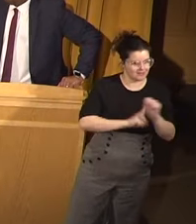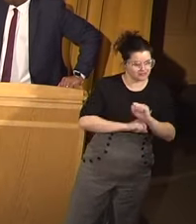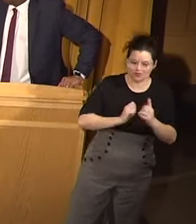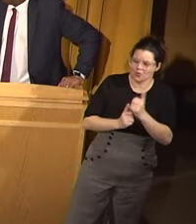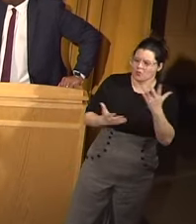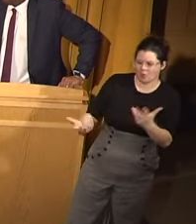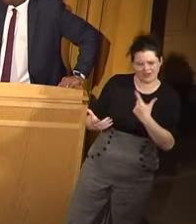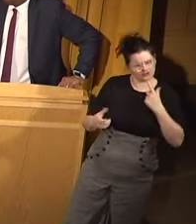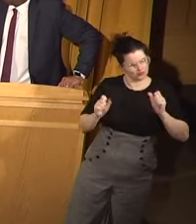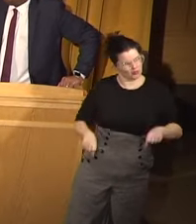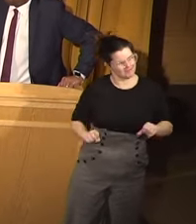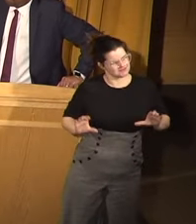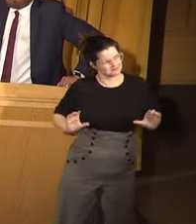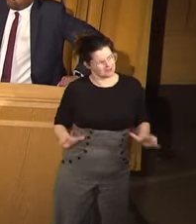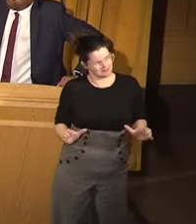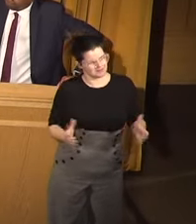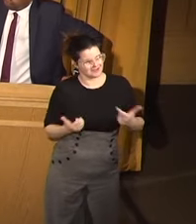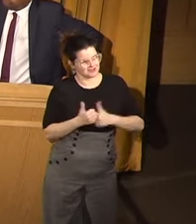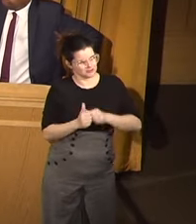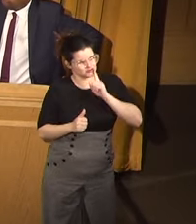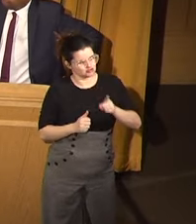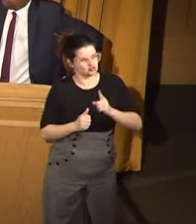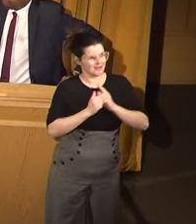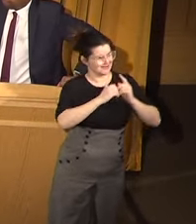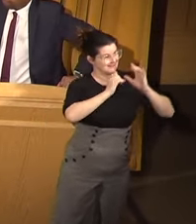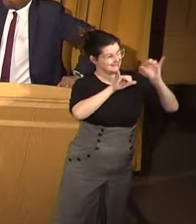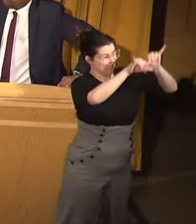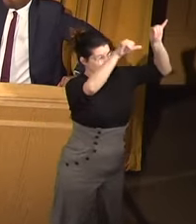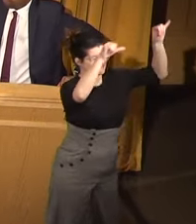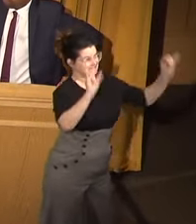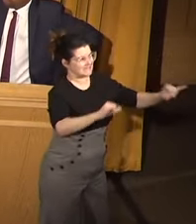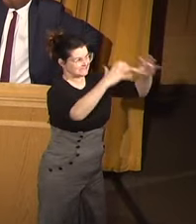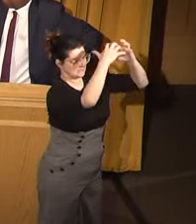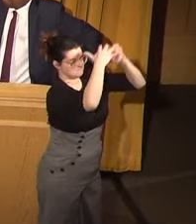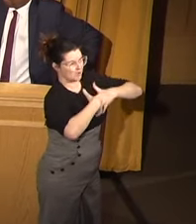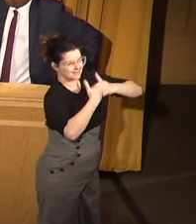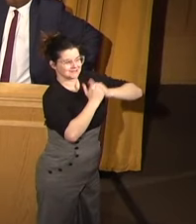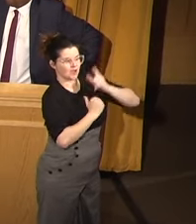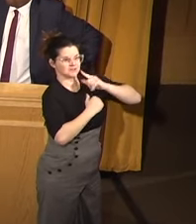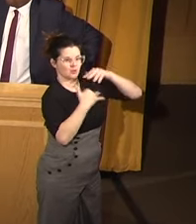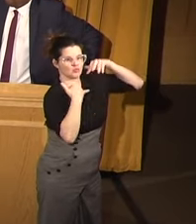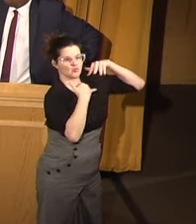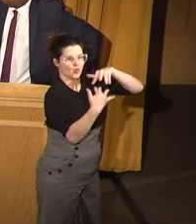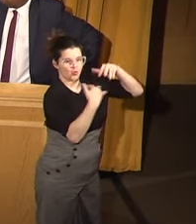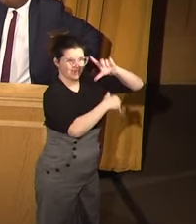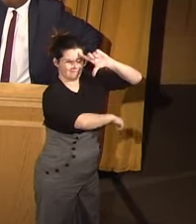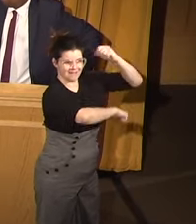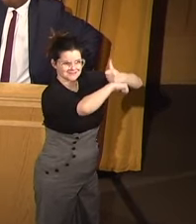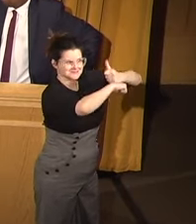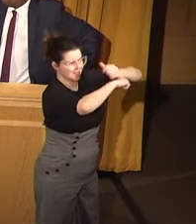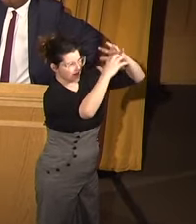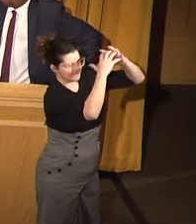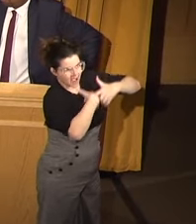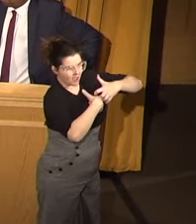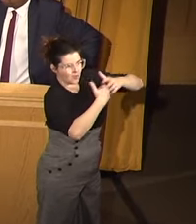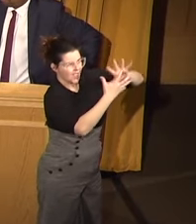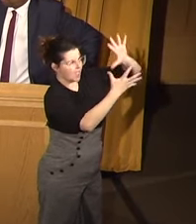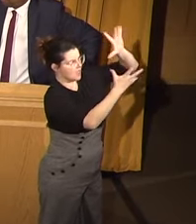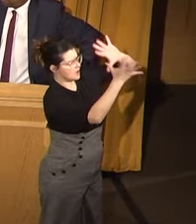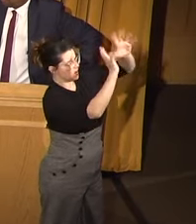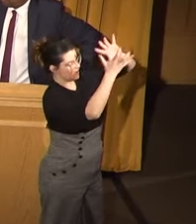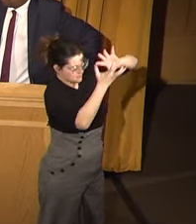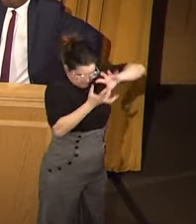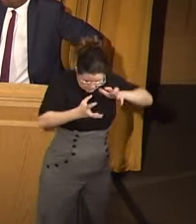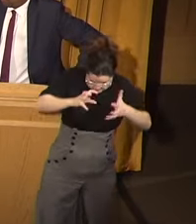What could you have done to break down that warrior mentality and transform it into a